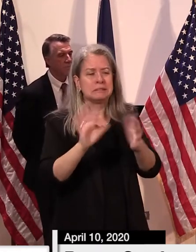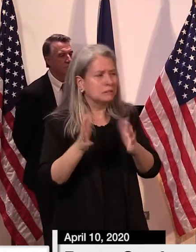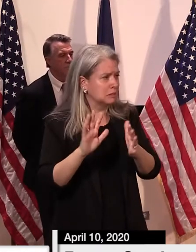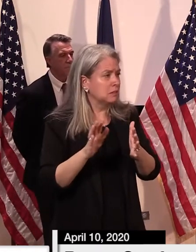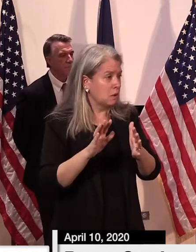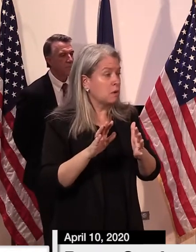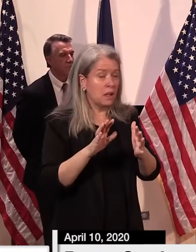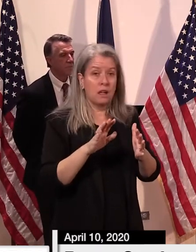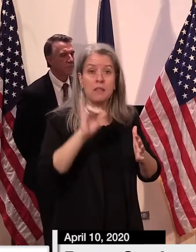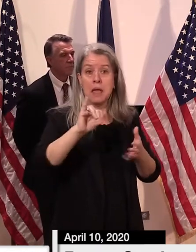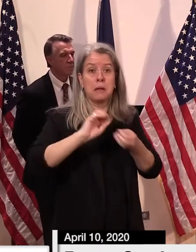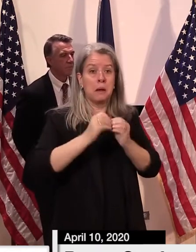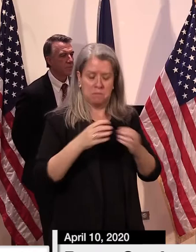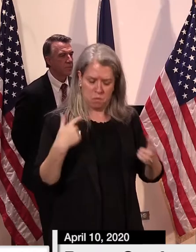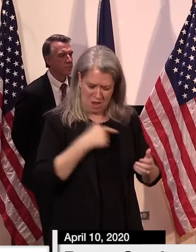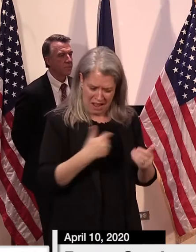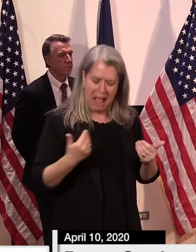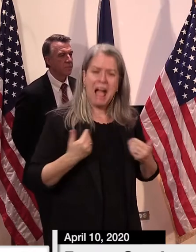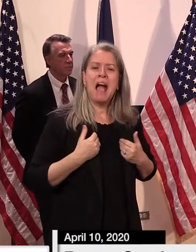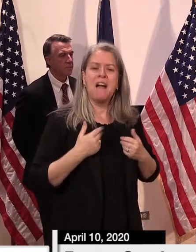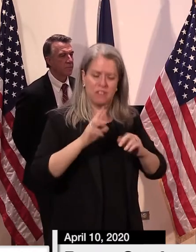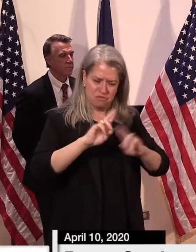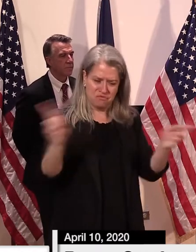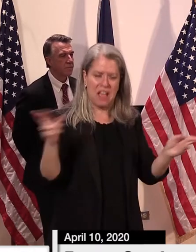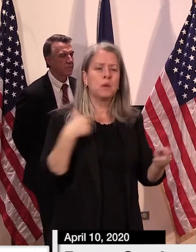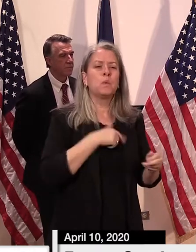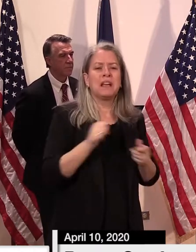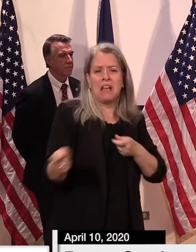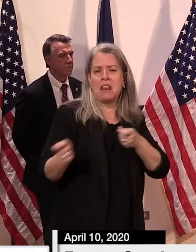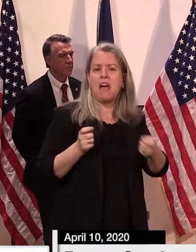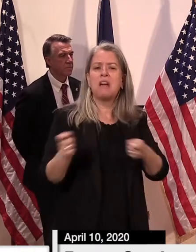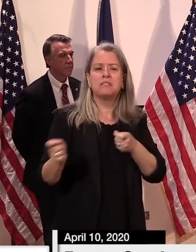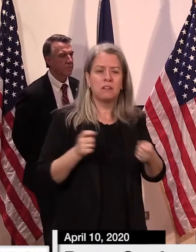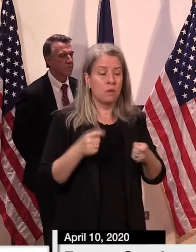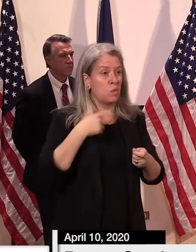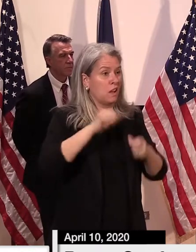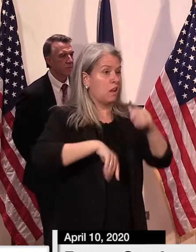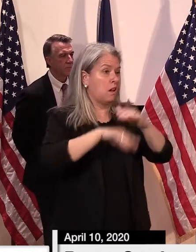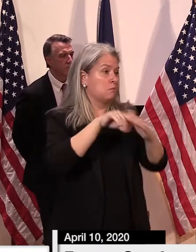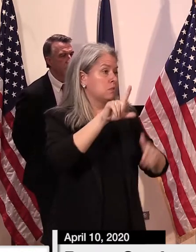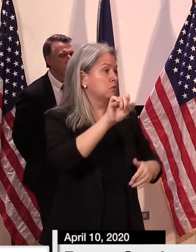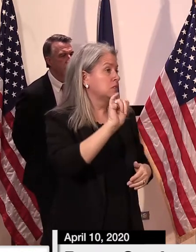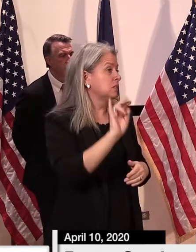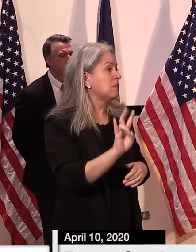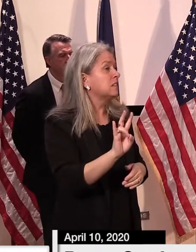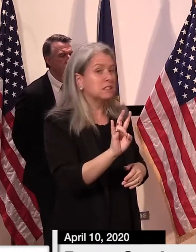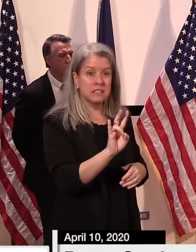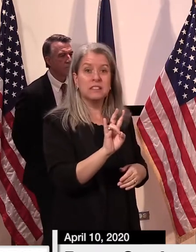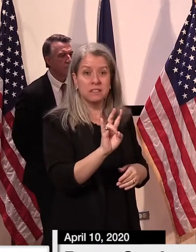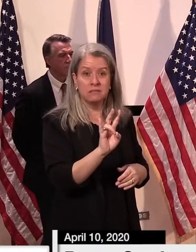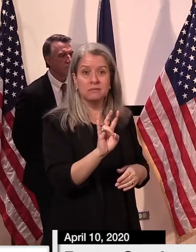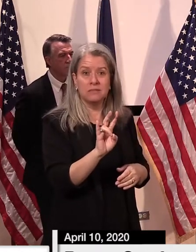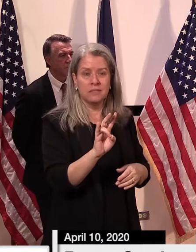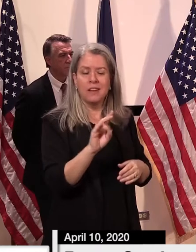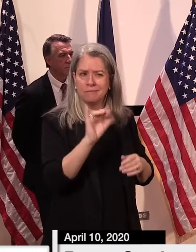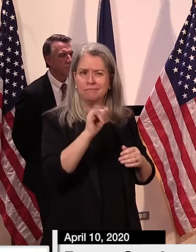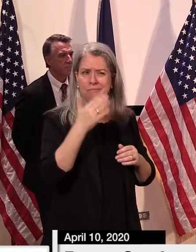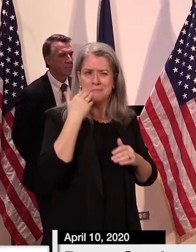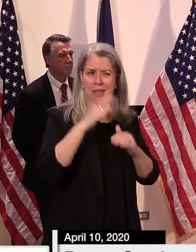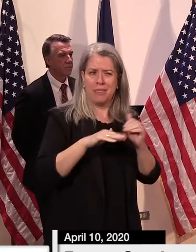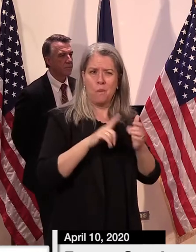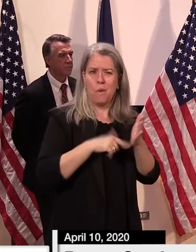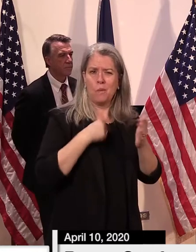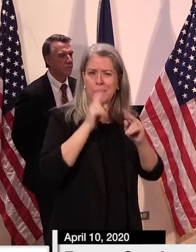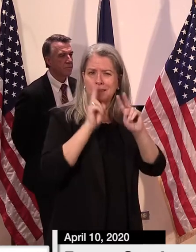This, again, is within our current surge capacity range of 117 and is trending better than it was